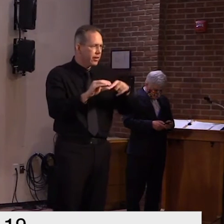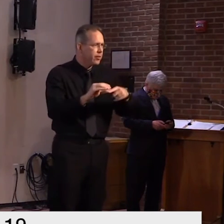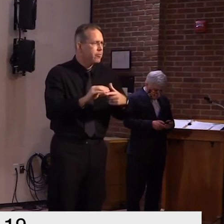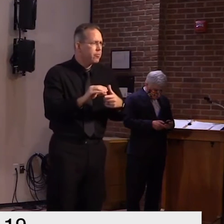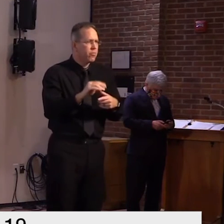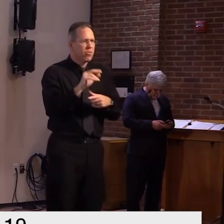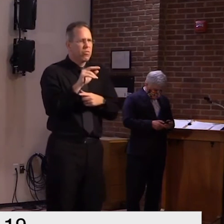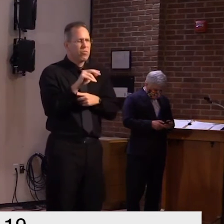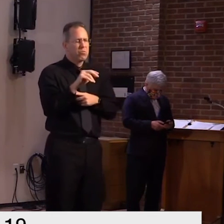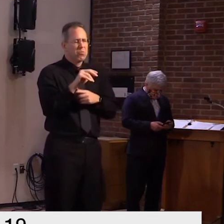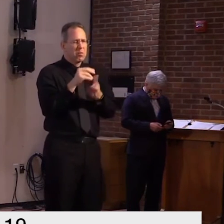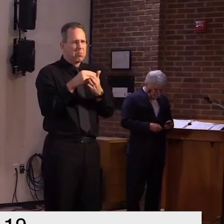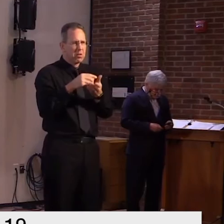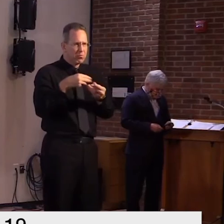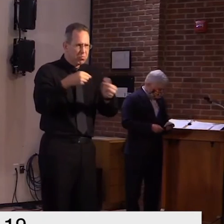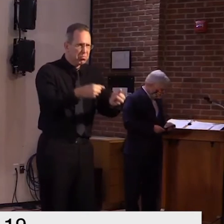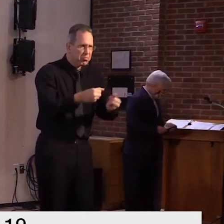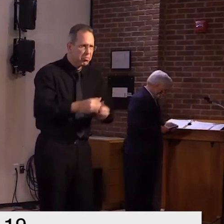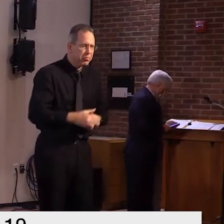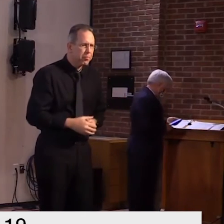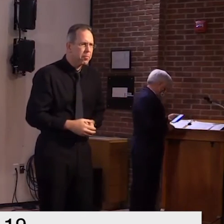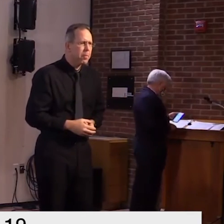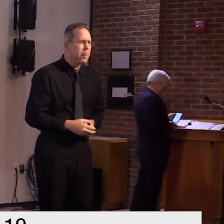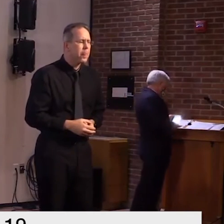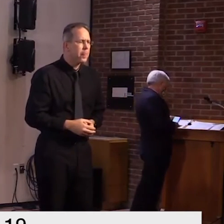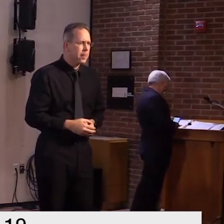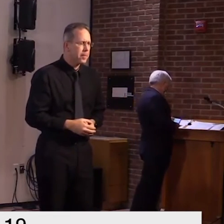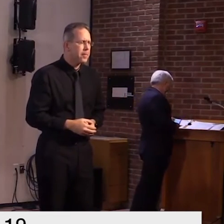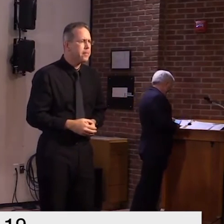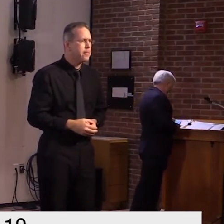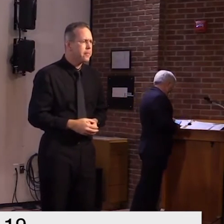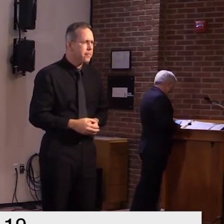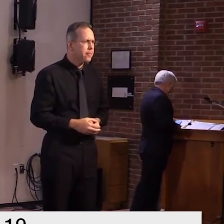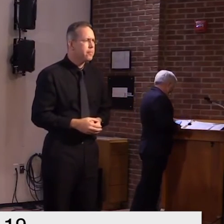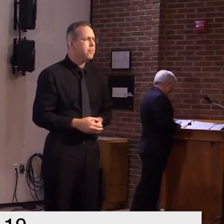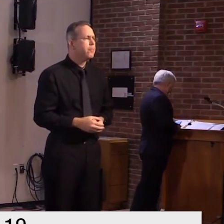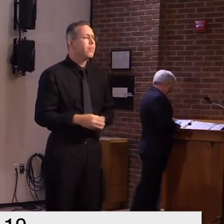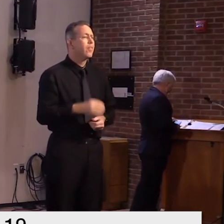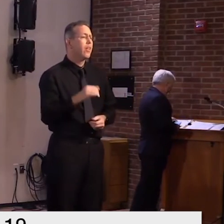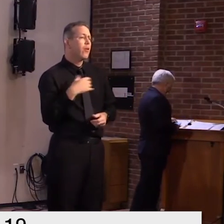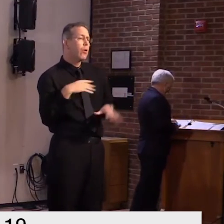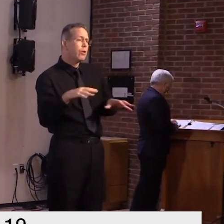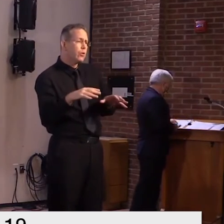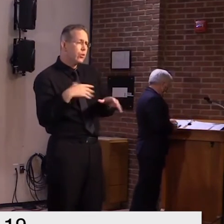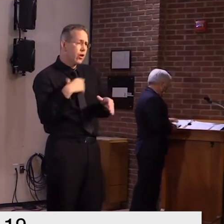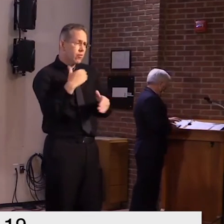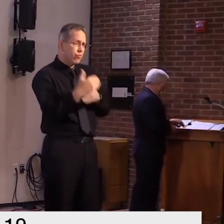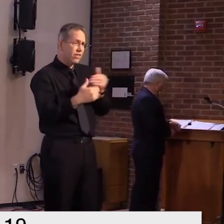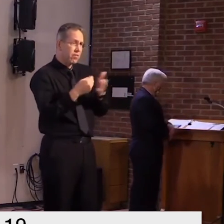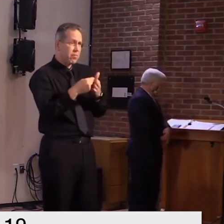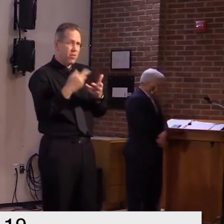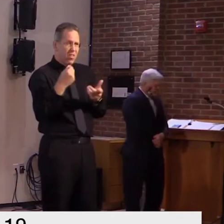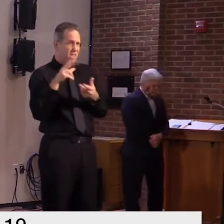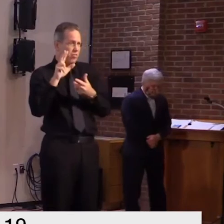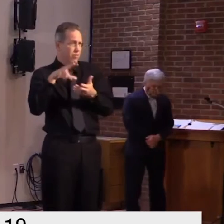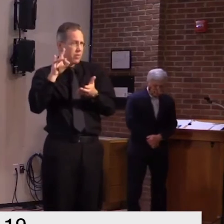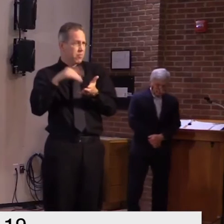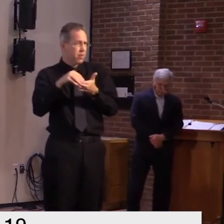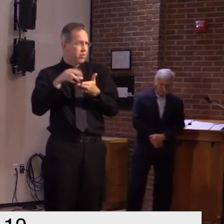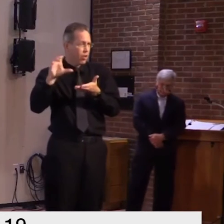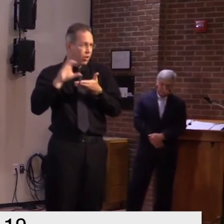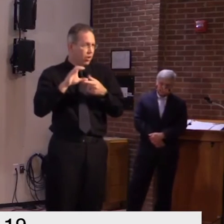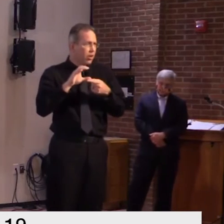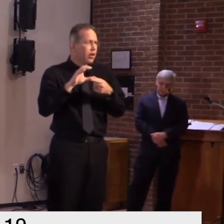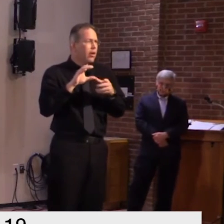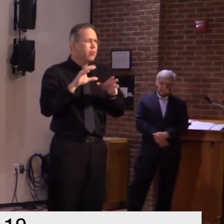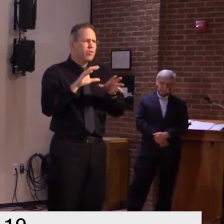um they put their request in against the coronavirus release money uh in one document so